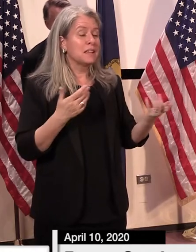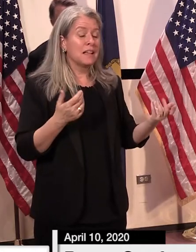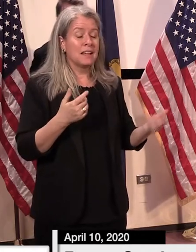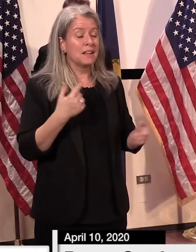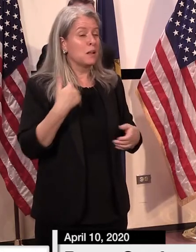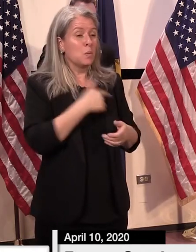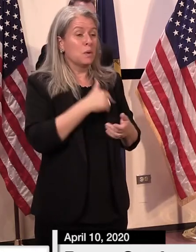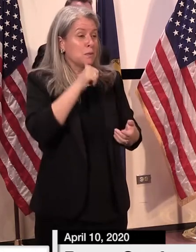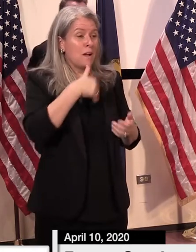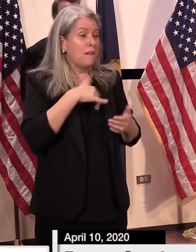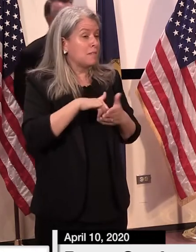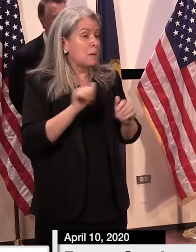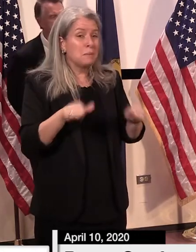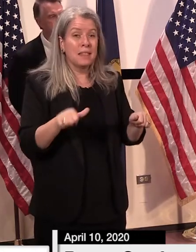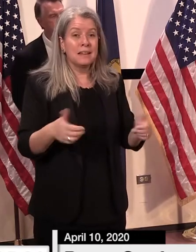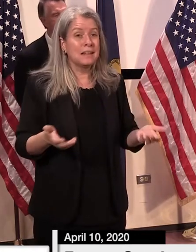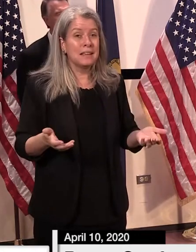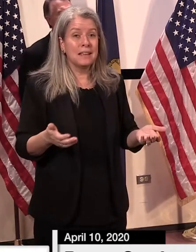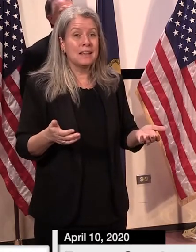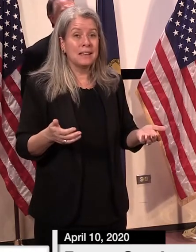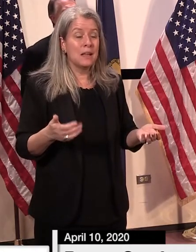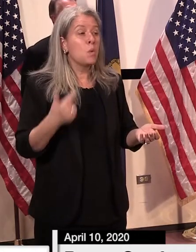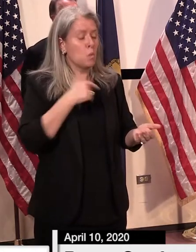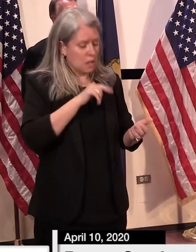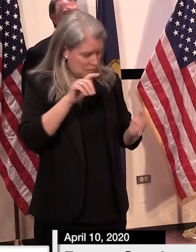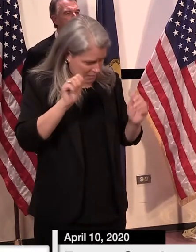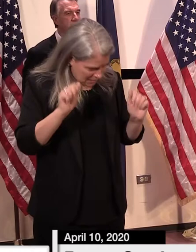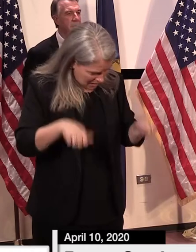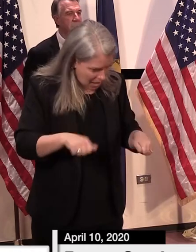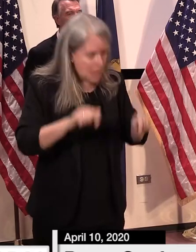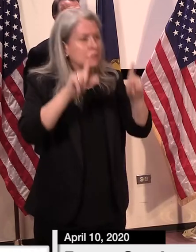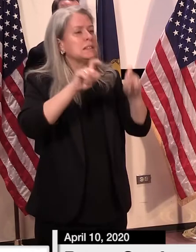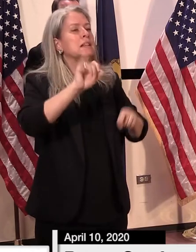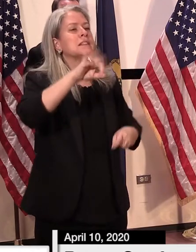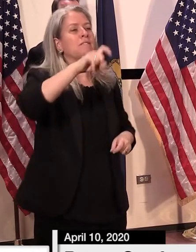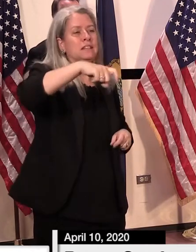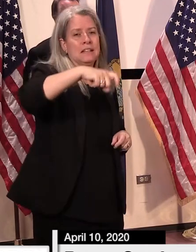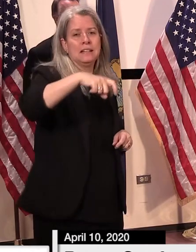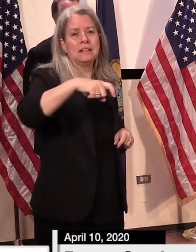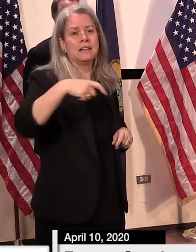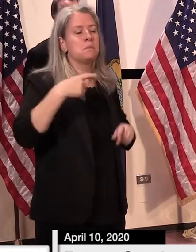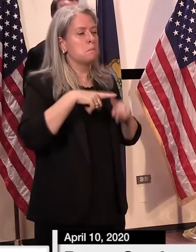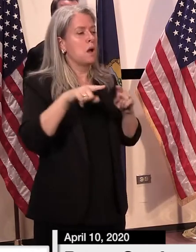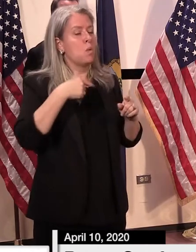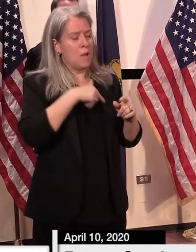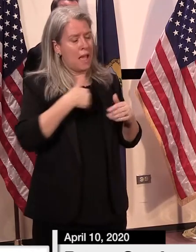had that type of capacity we have robust capacity we don't have unlimited capacity